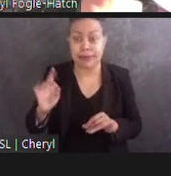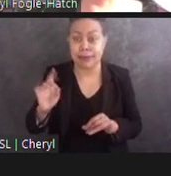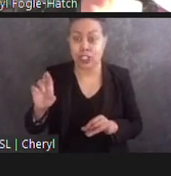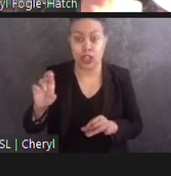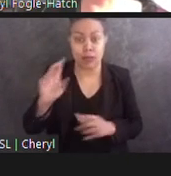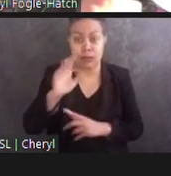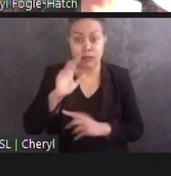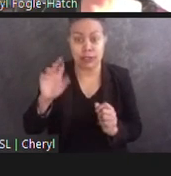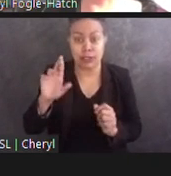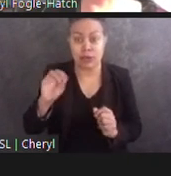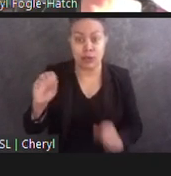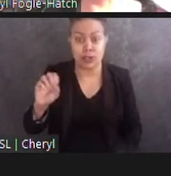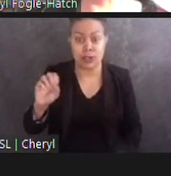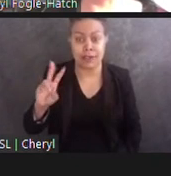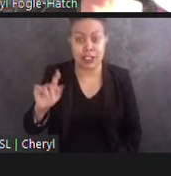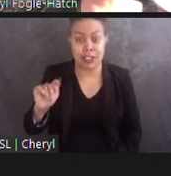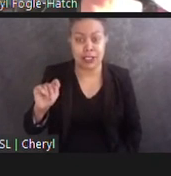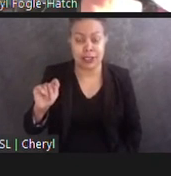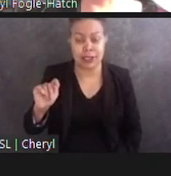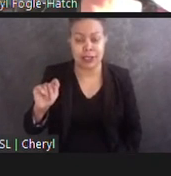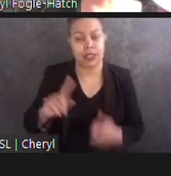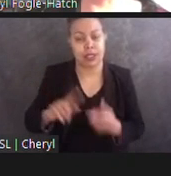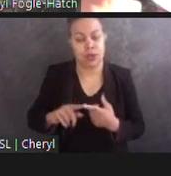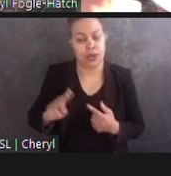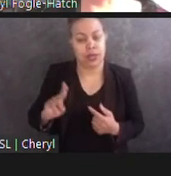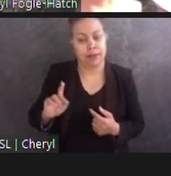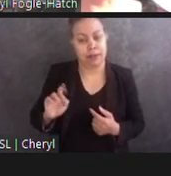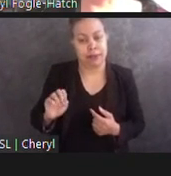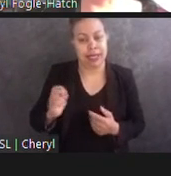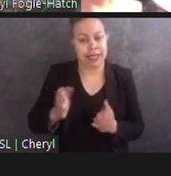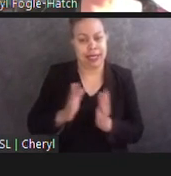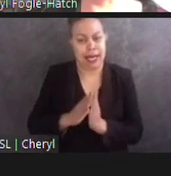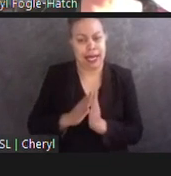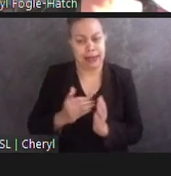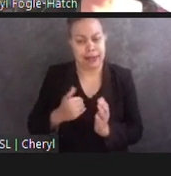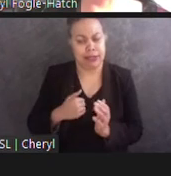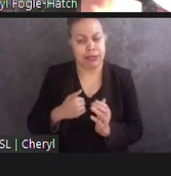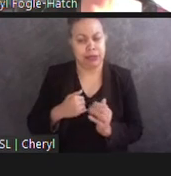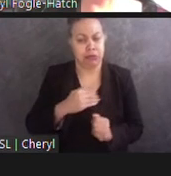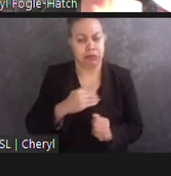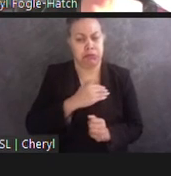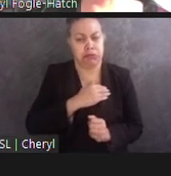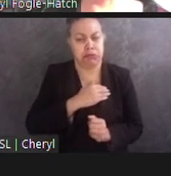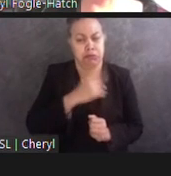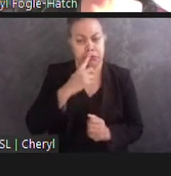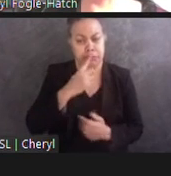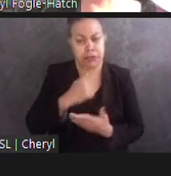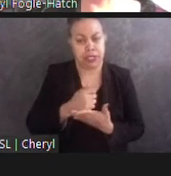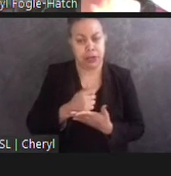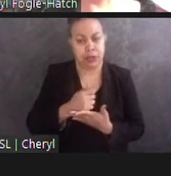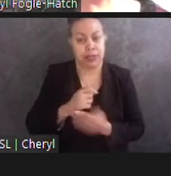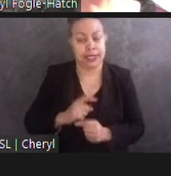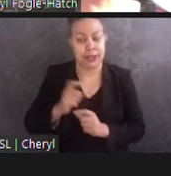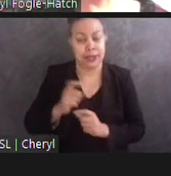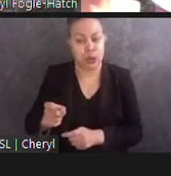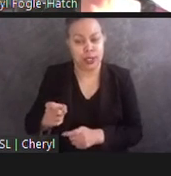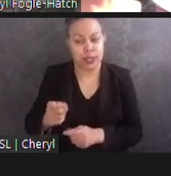Mike asked me if I would help donate sufficient, significant funds to